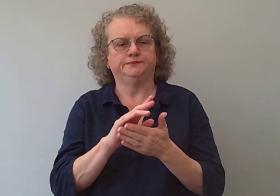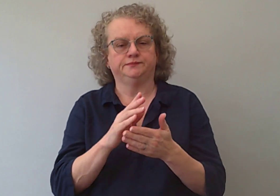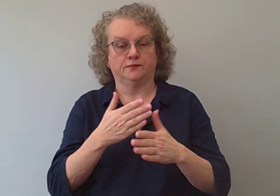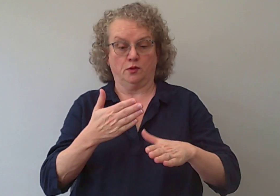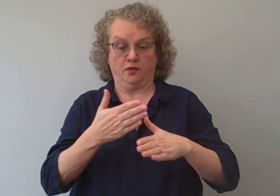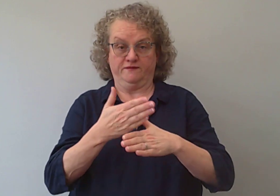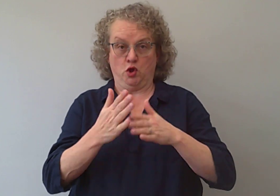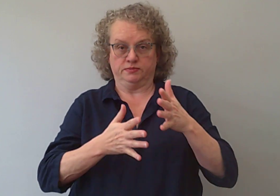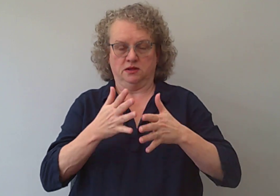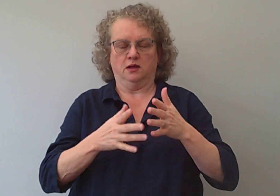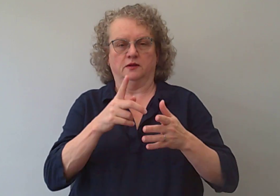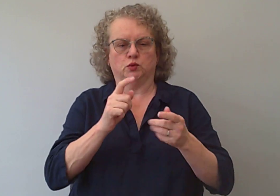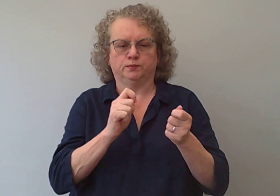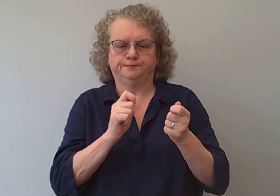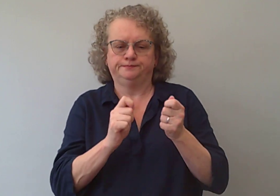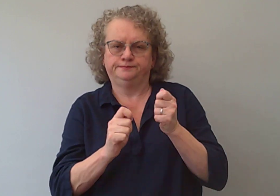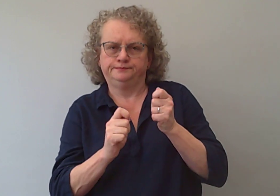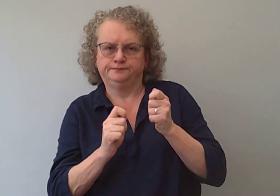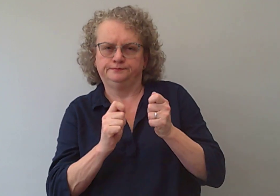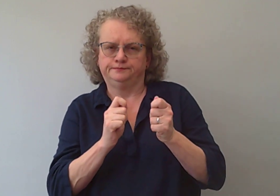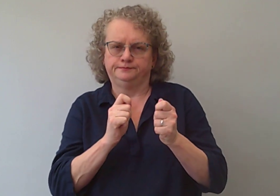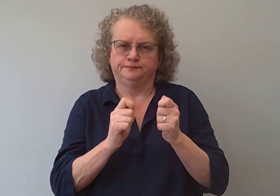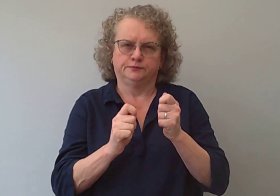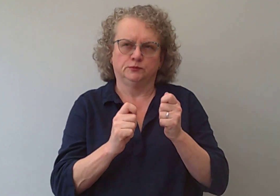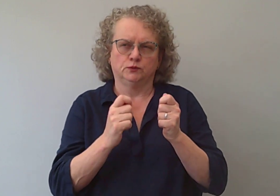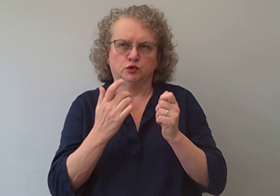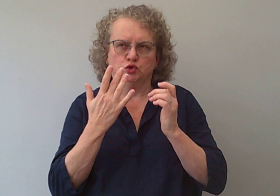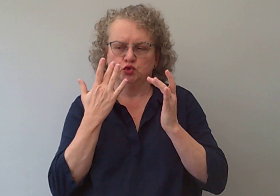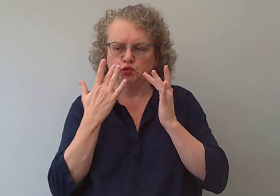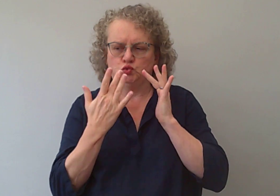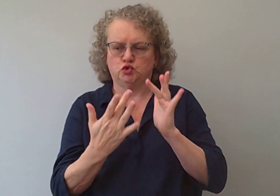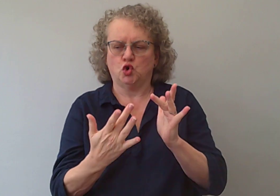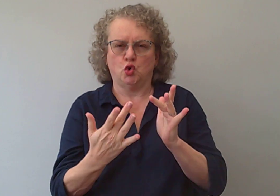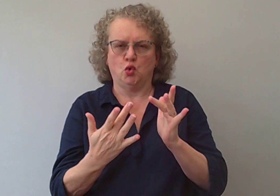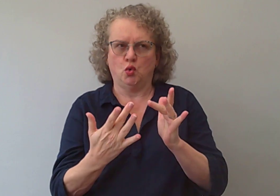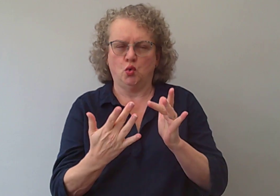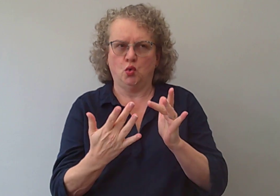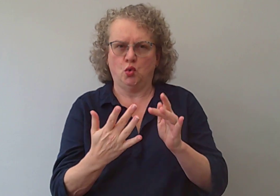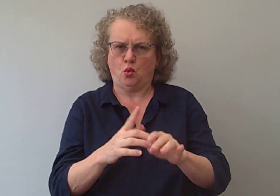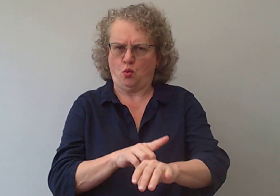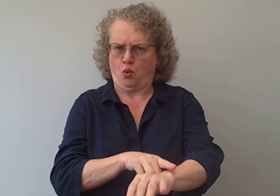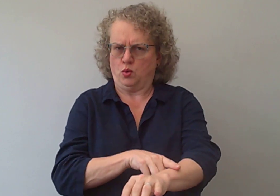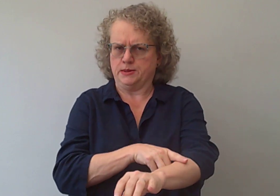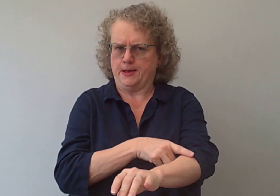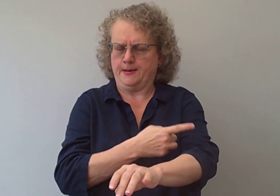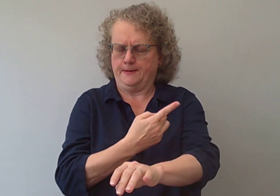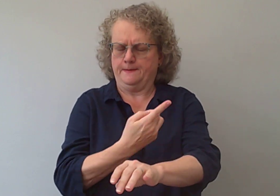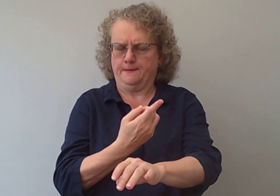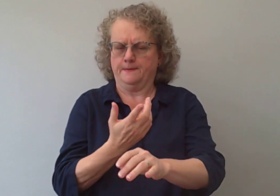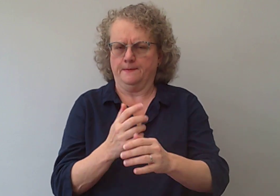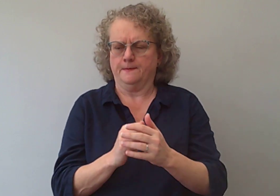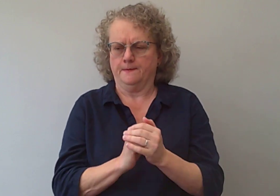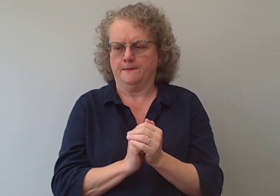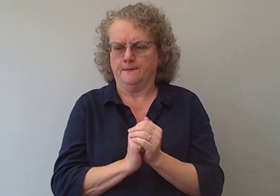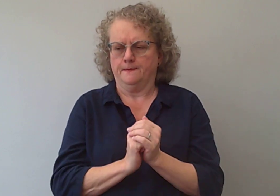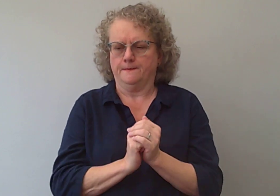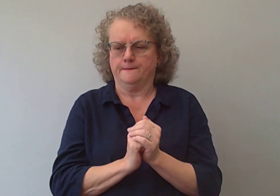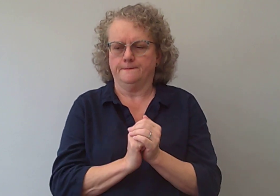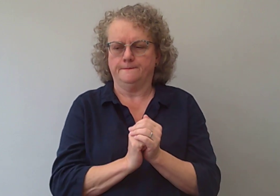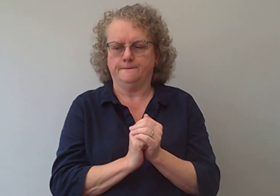So this means that you sign the verb, but that will show a long time that you're doing it for a long